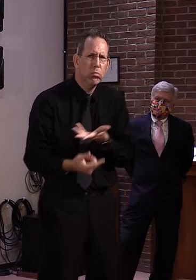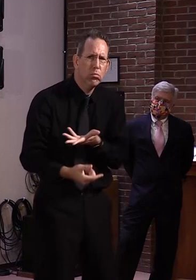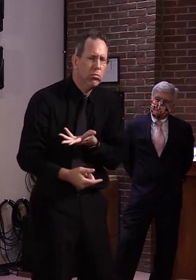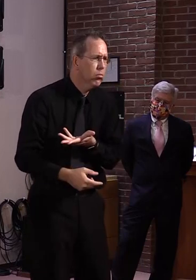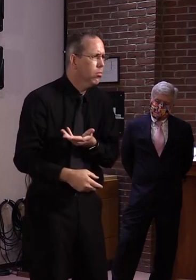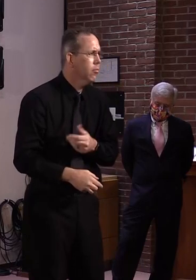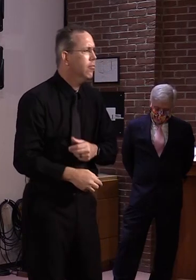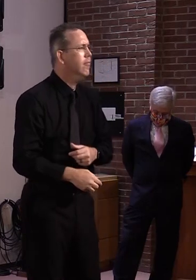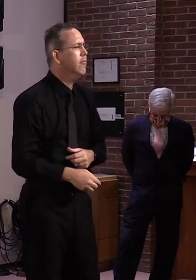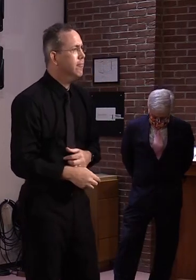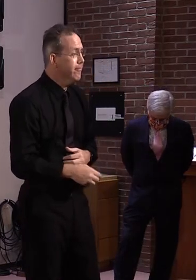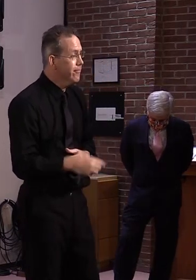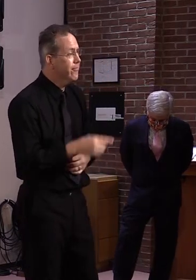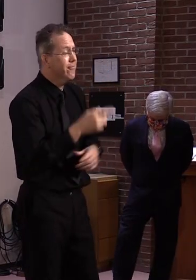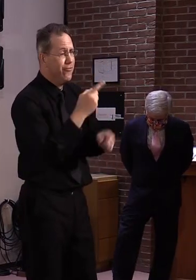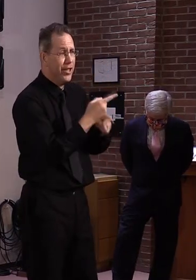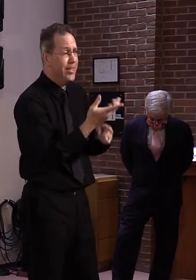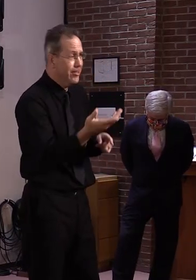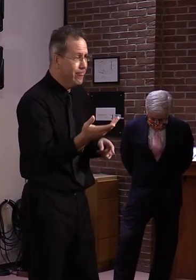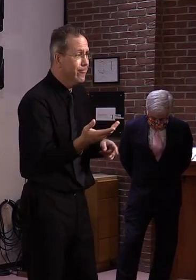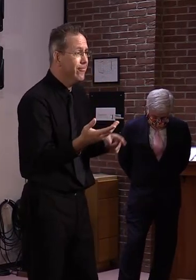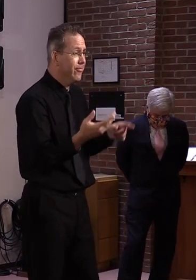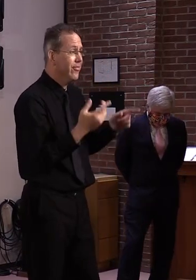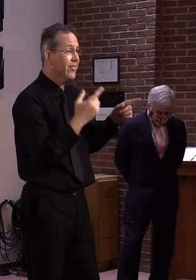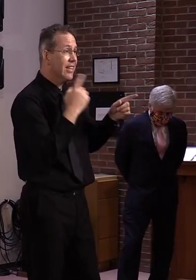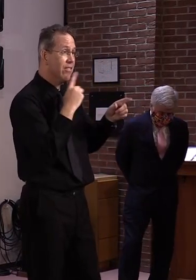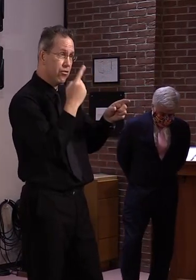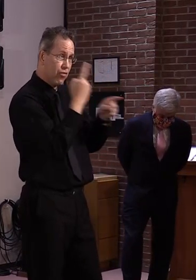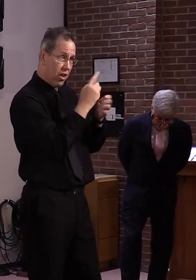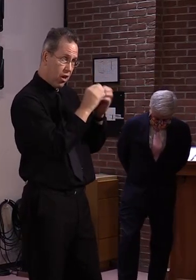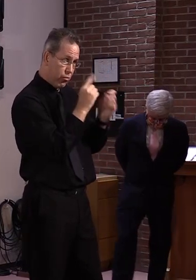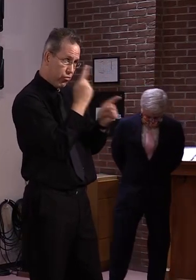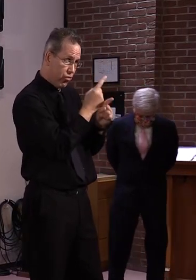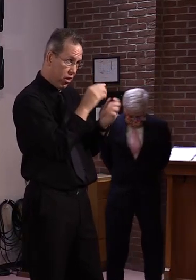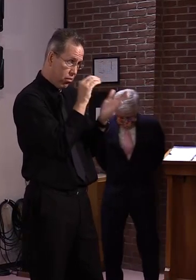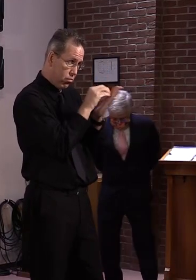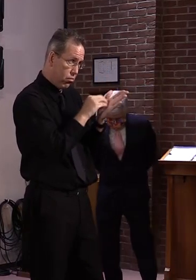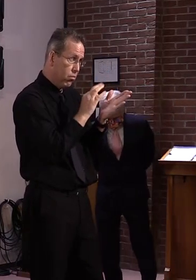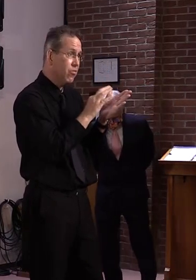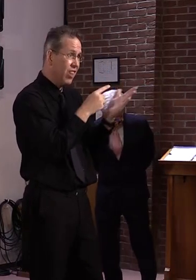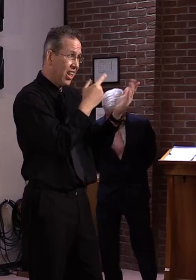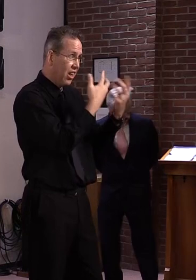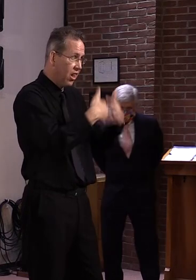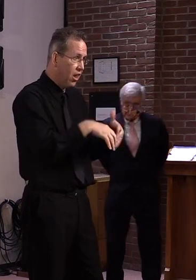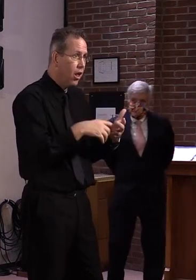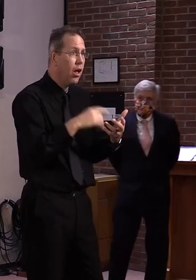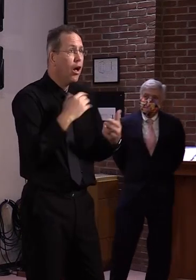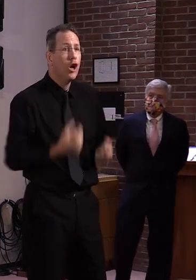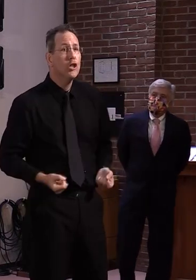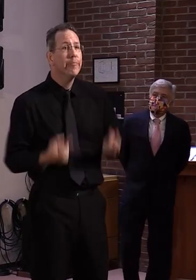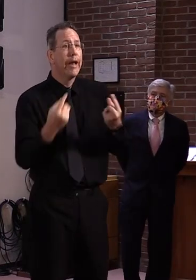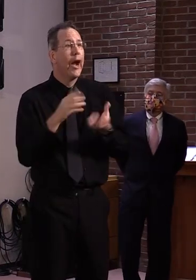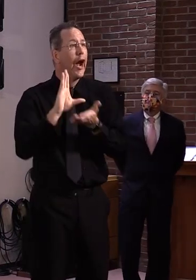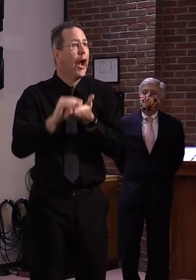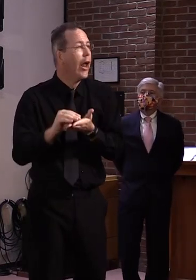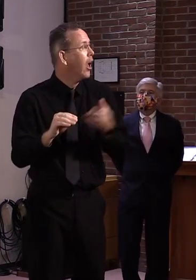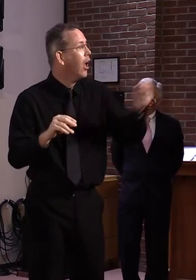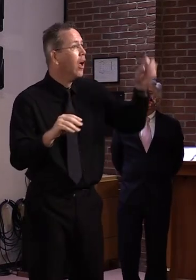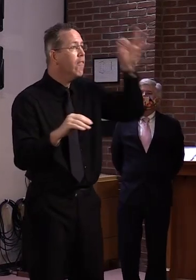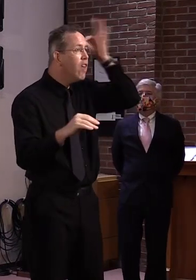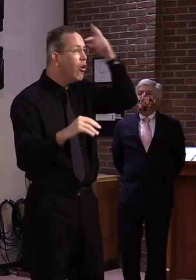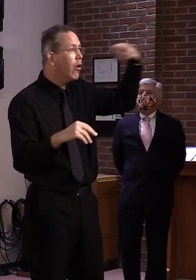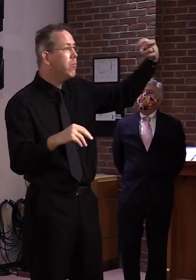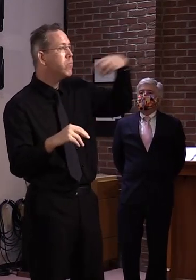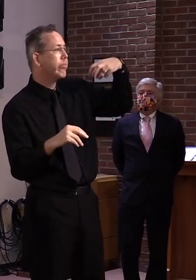Fund alone, I mean, if you if you just had to backfill that with property taxes, it would go up to, you know, almost 25,